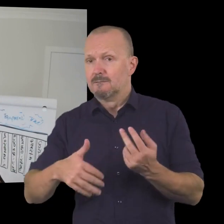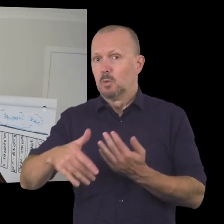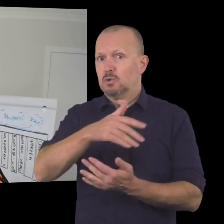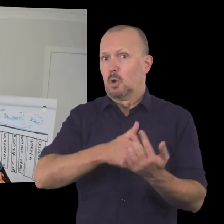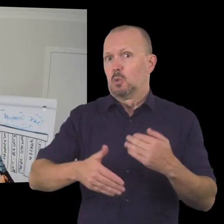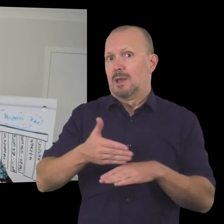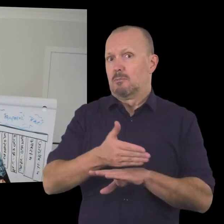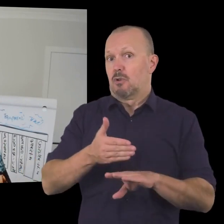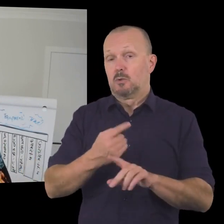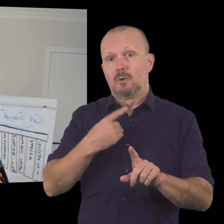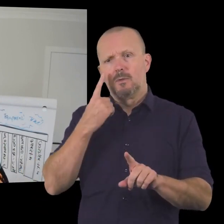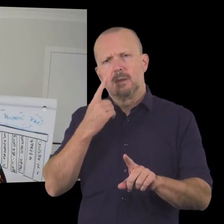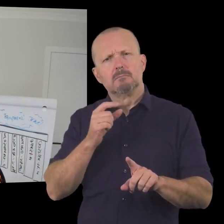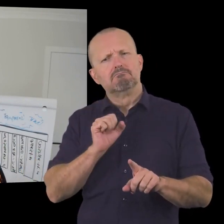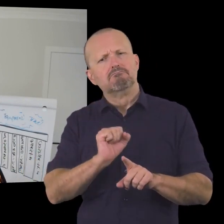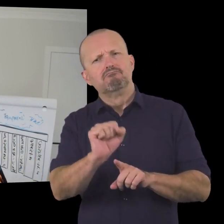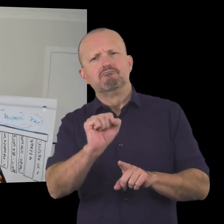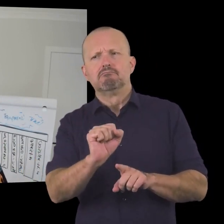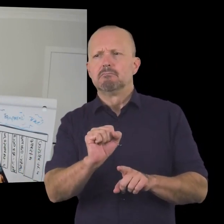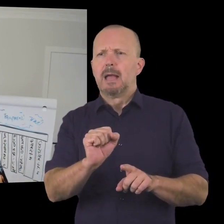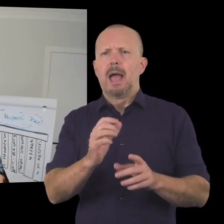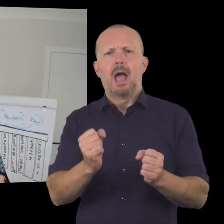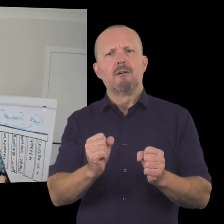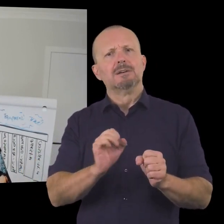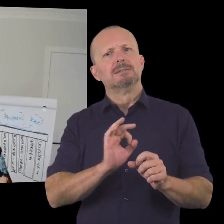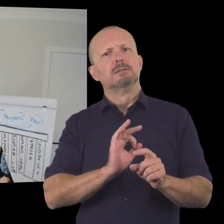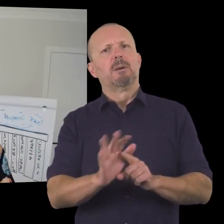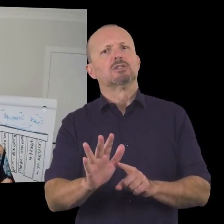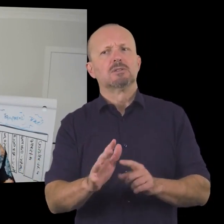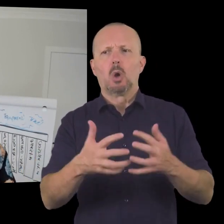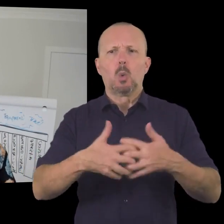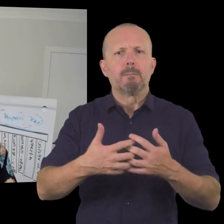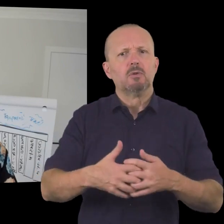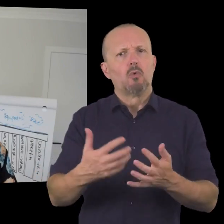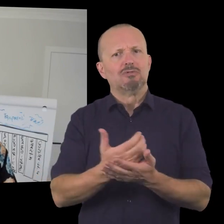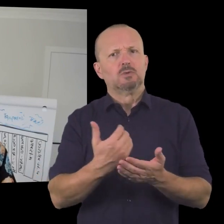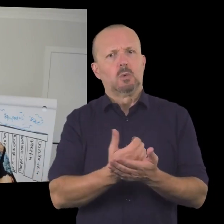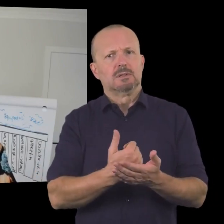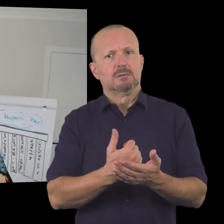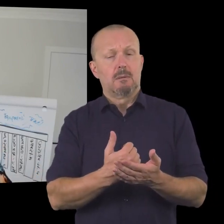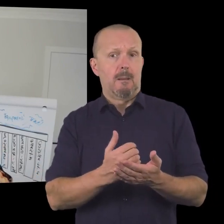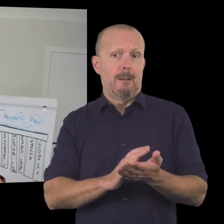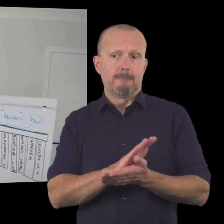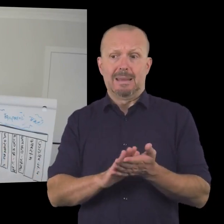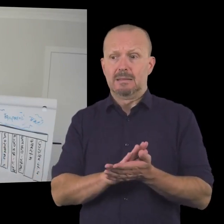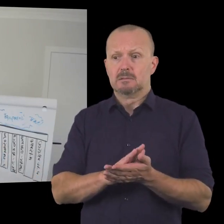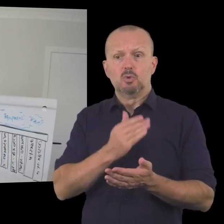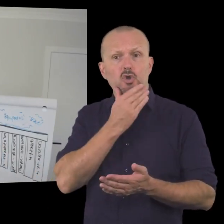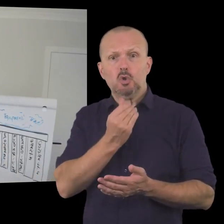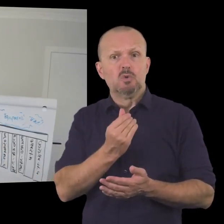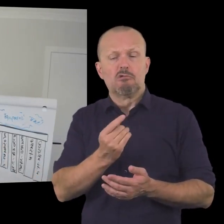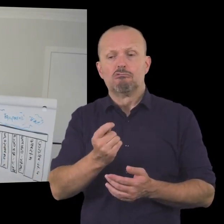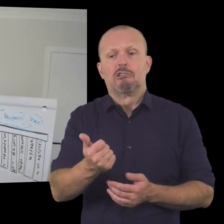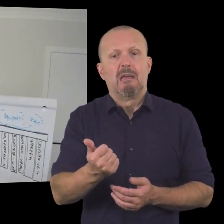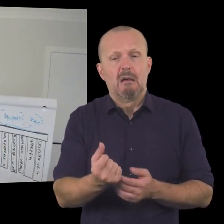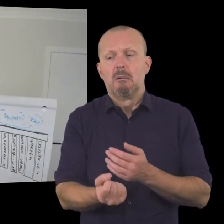enterprise is what specialist equipment or resources do you own uh that potentially are not being used